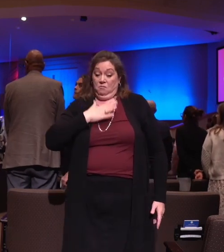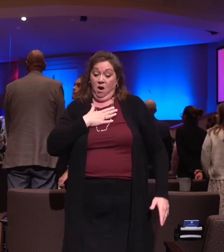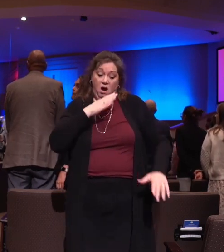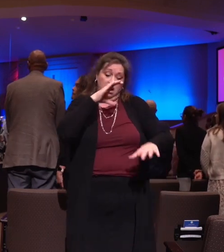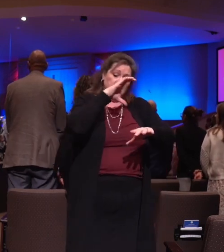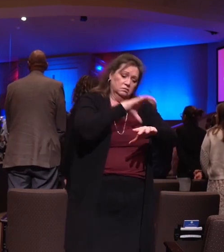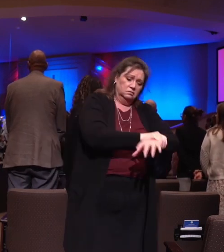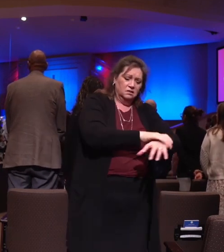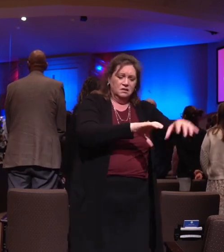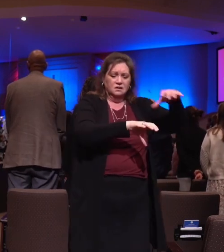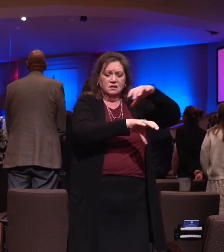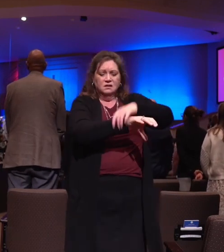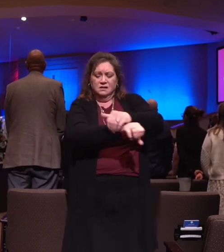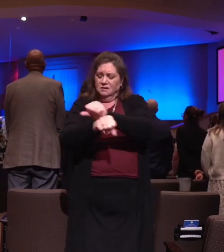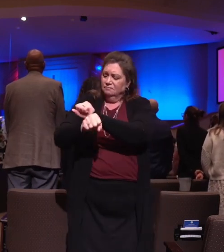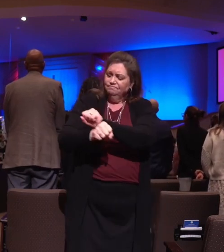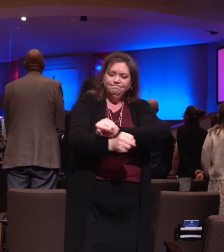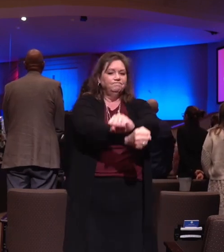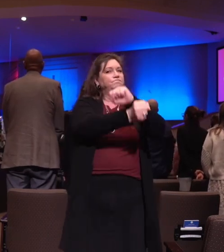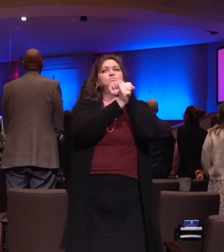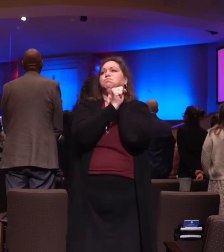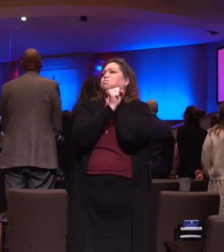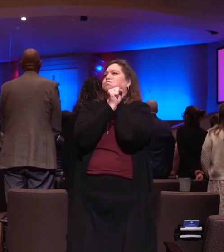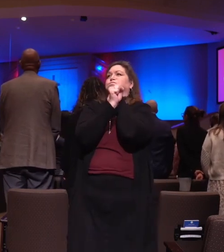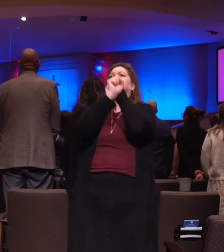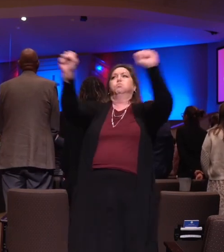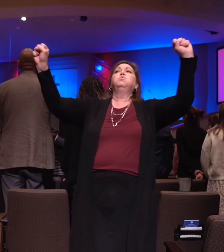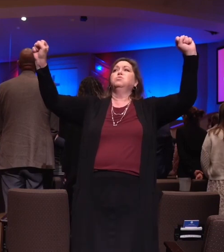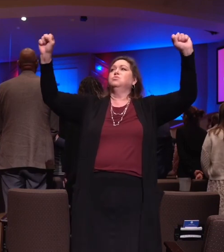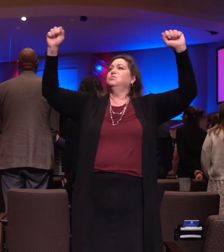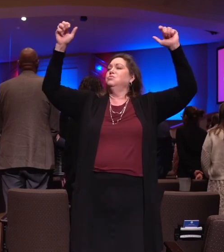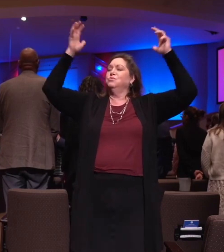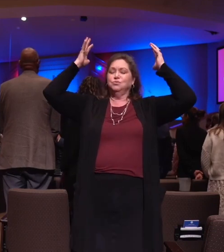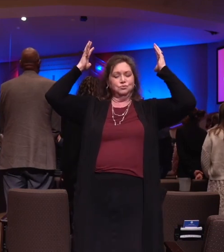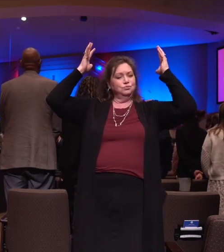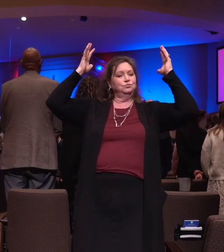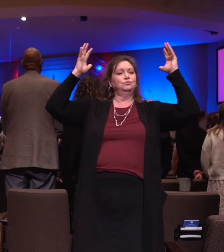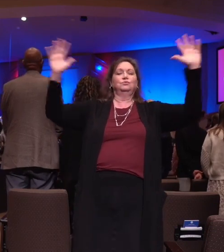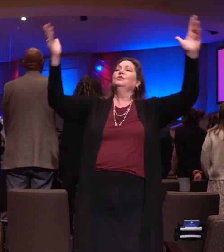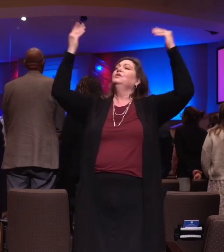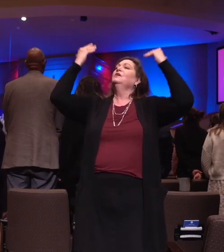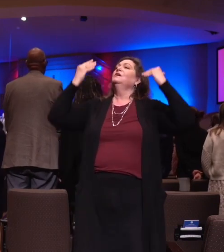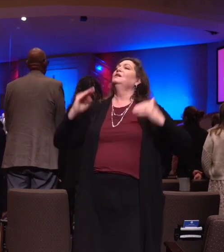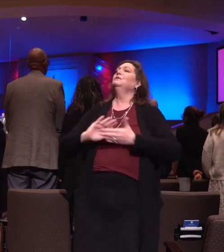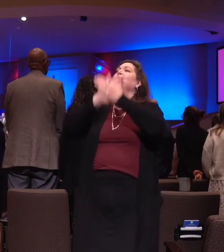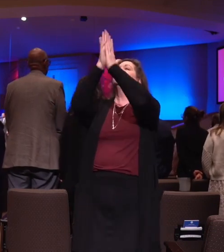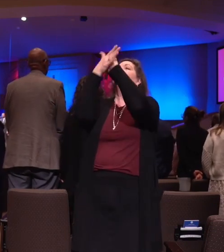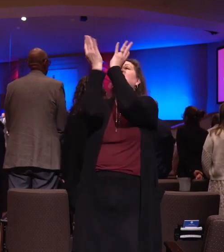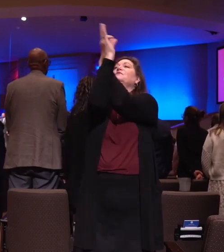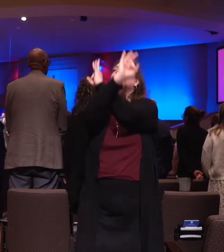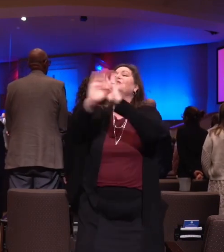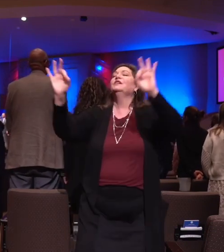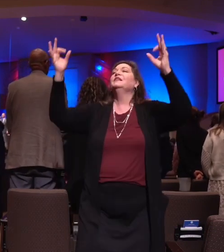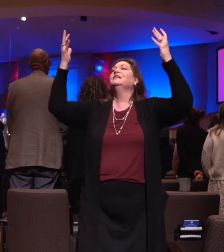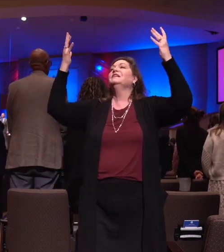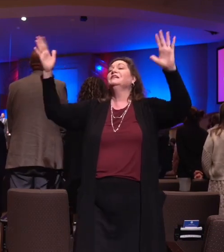gone, I've been set free, my God, my Savior,